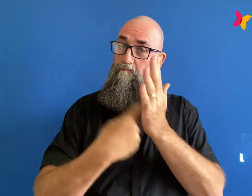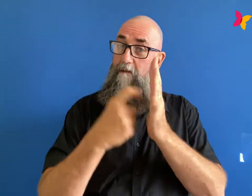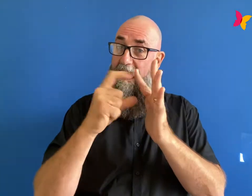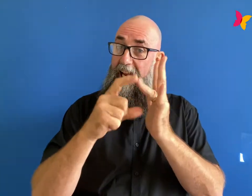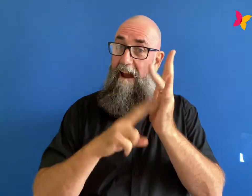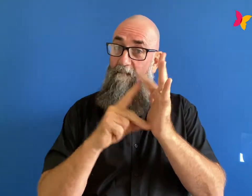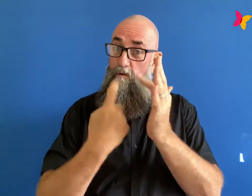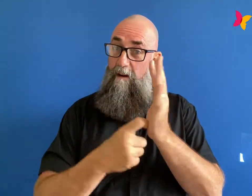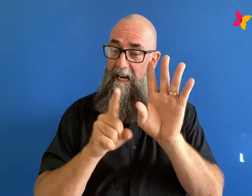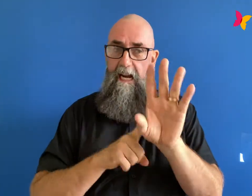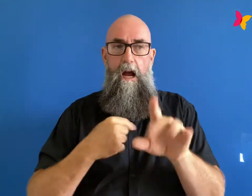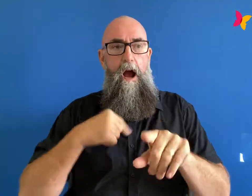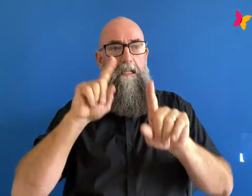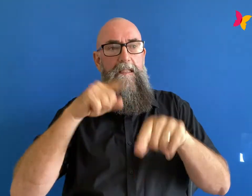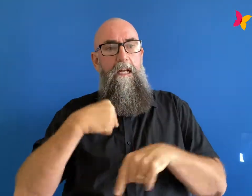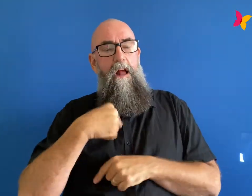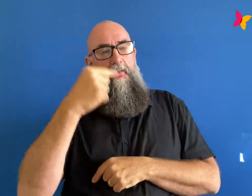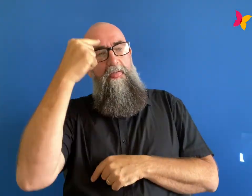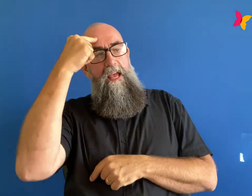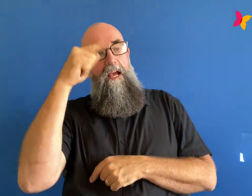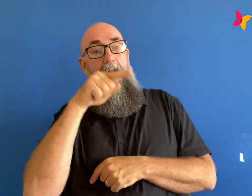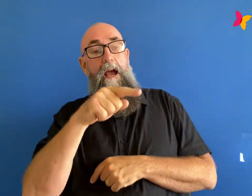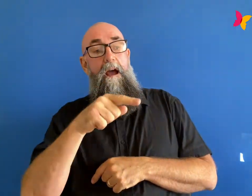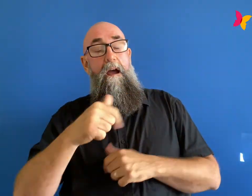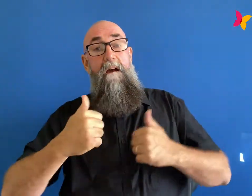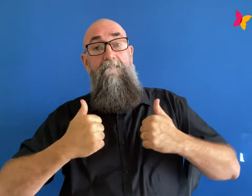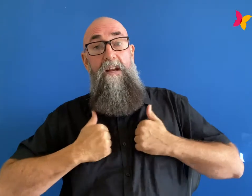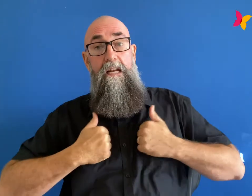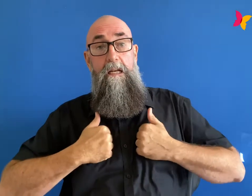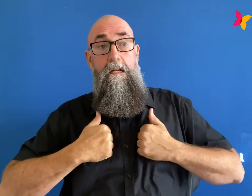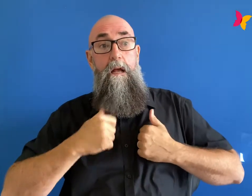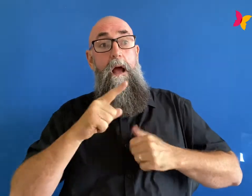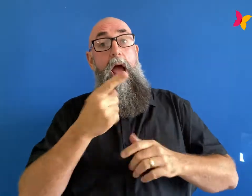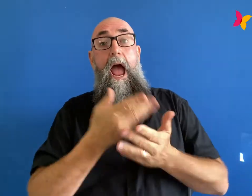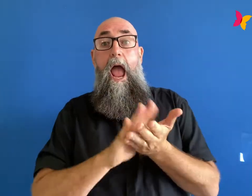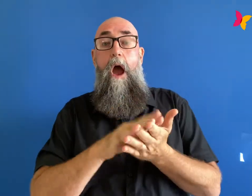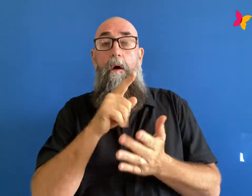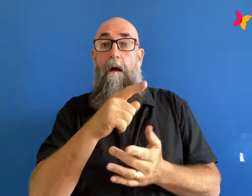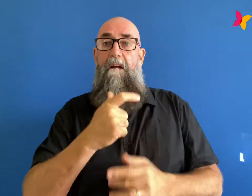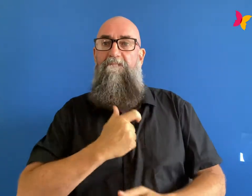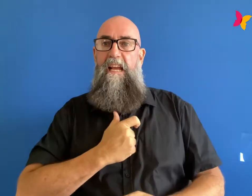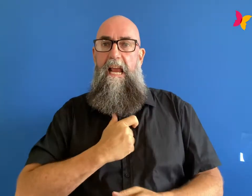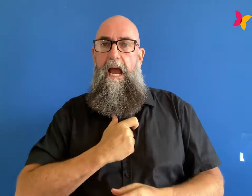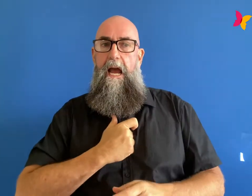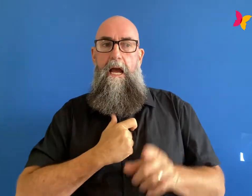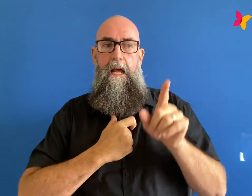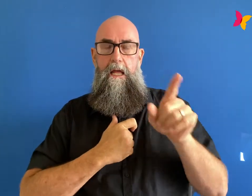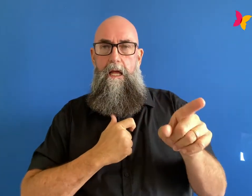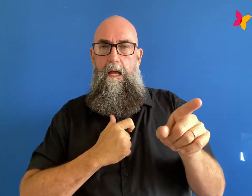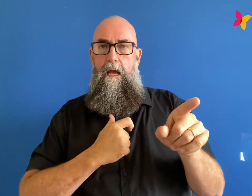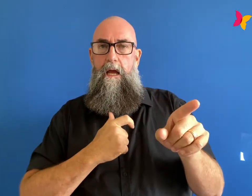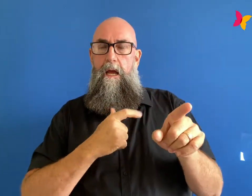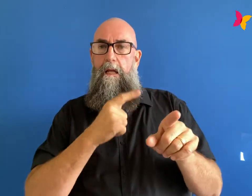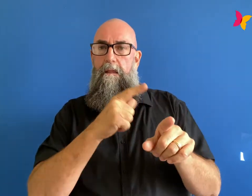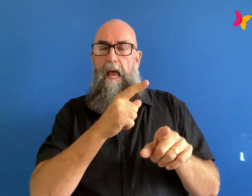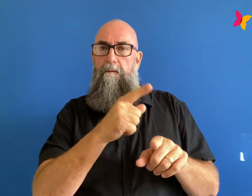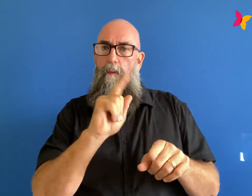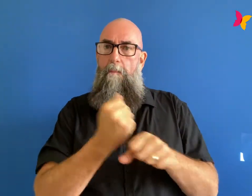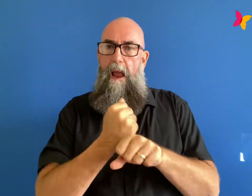fear for me and it's fear that if i stop exercising i'm gonna get that something bad's gonna happen